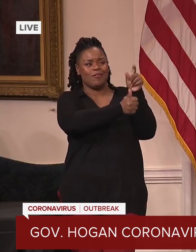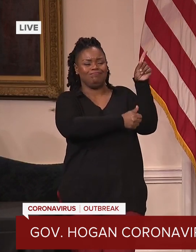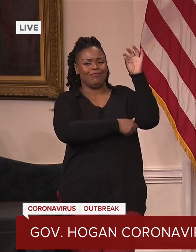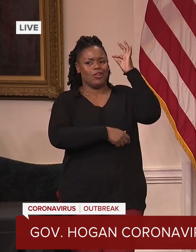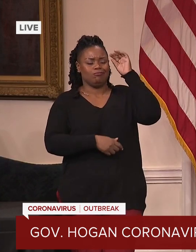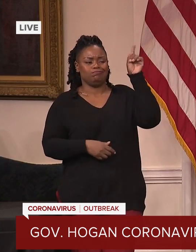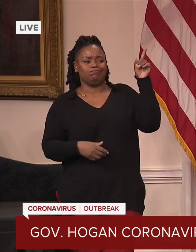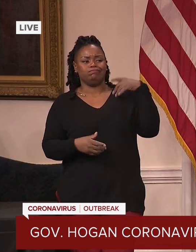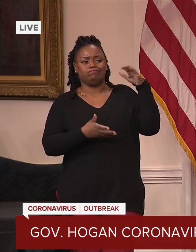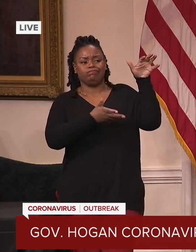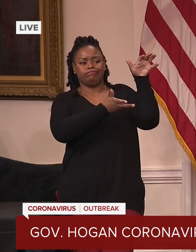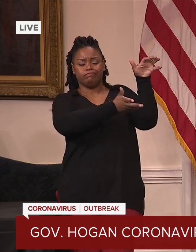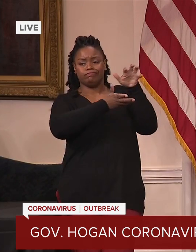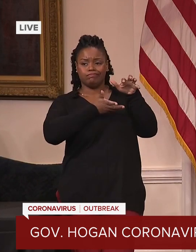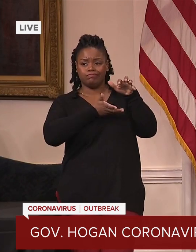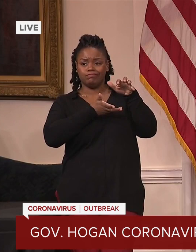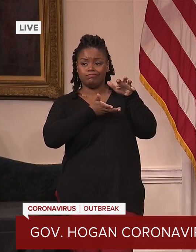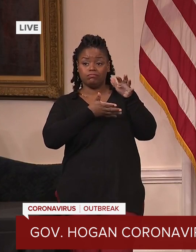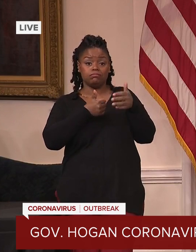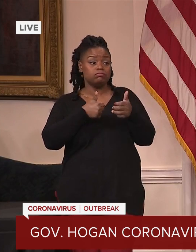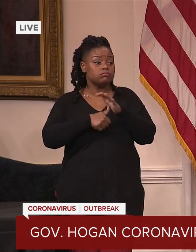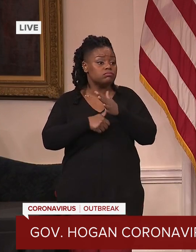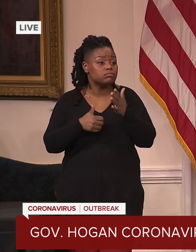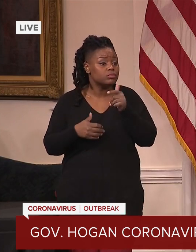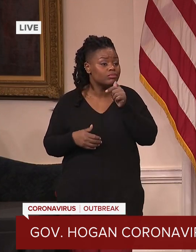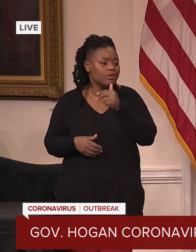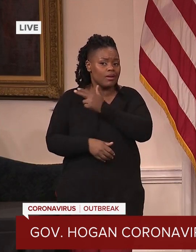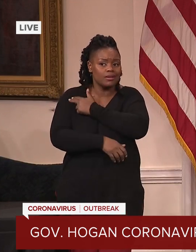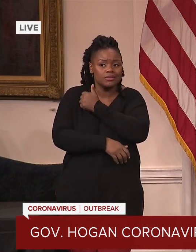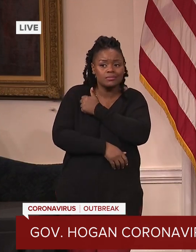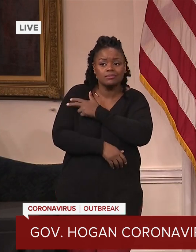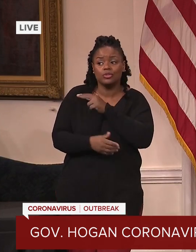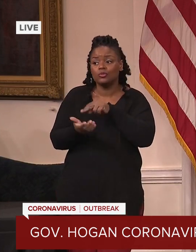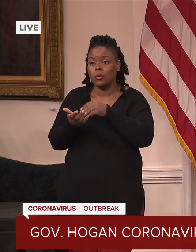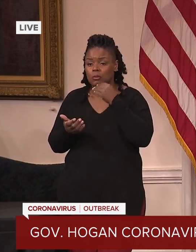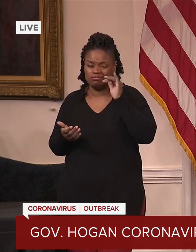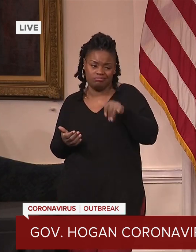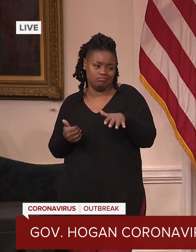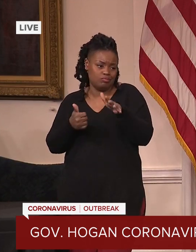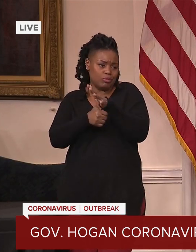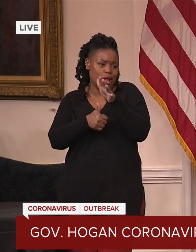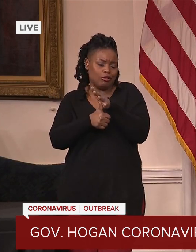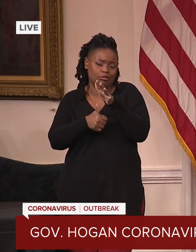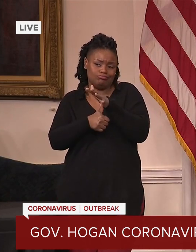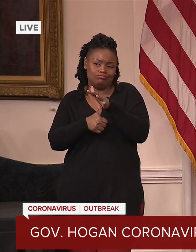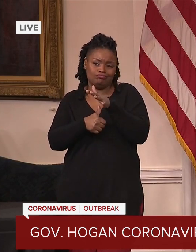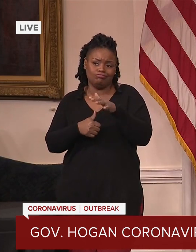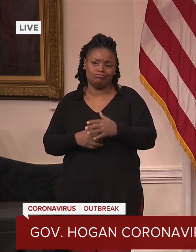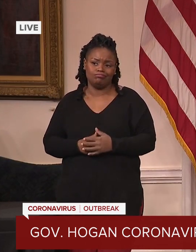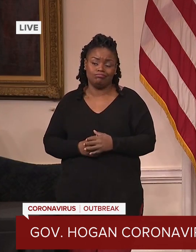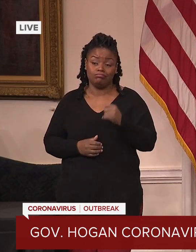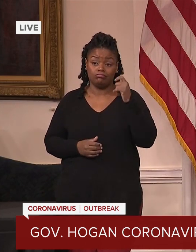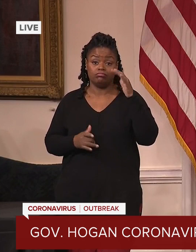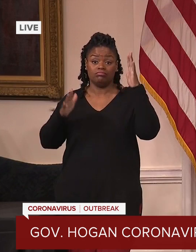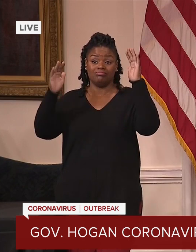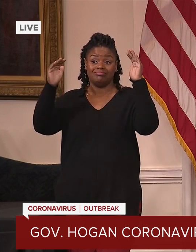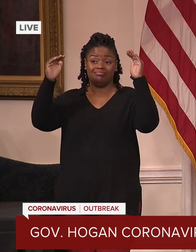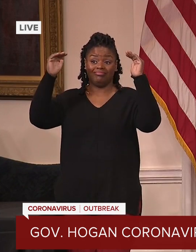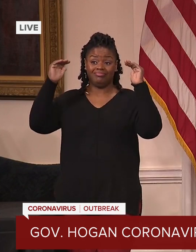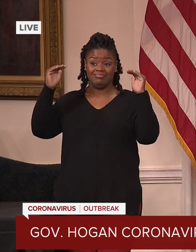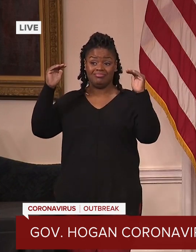in the nursing homes and the hospitals and the local health departments. And we're trying to provide support. The next phase is completely different, where we move into,